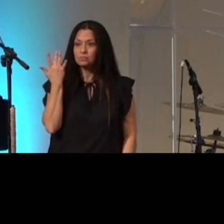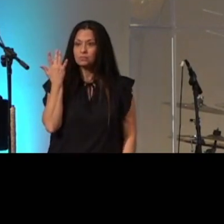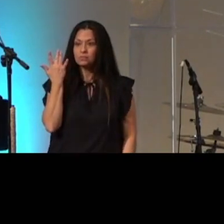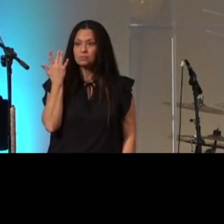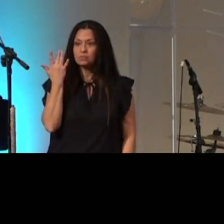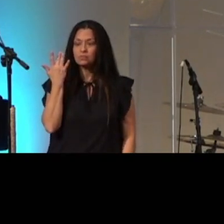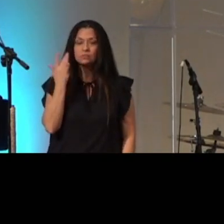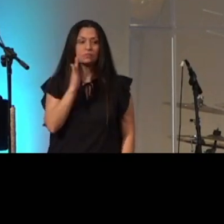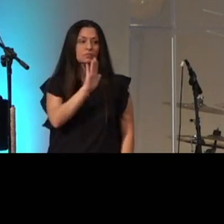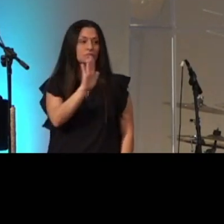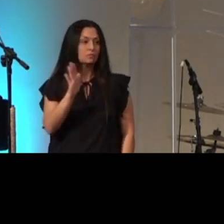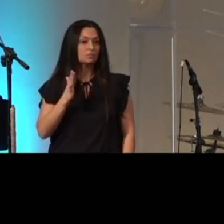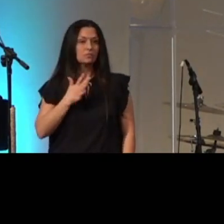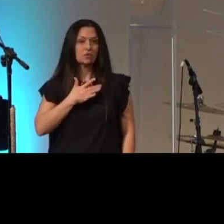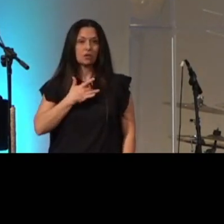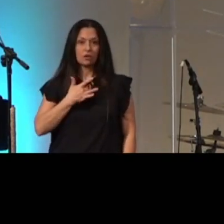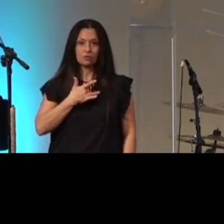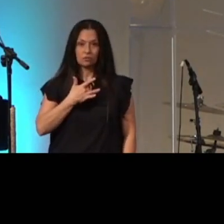when your heart